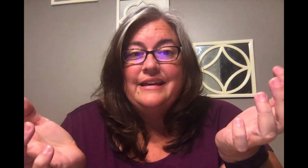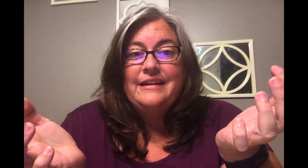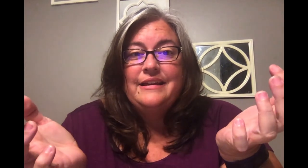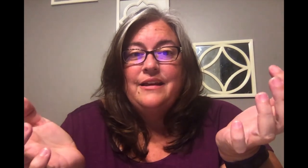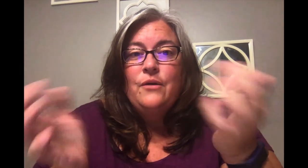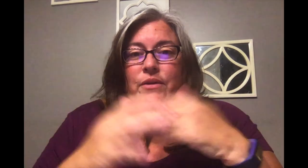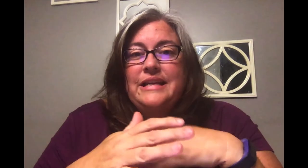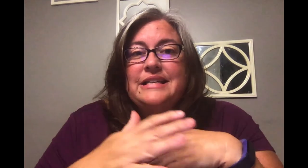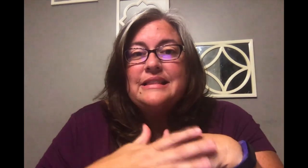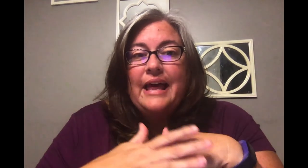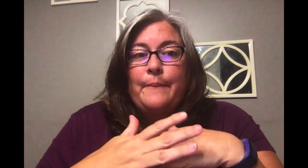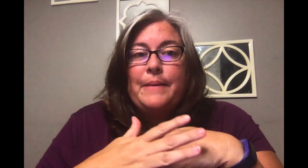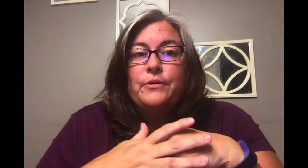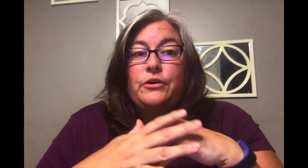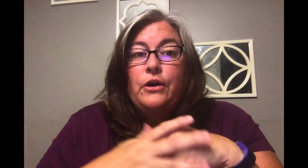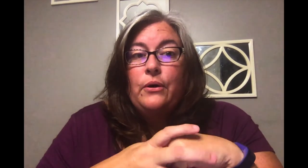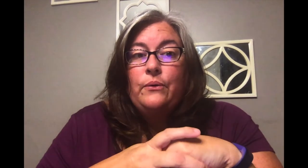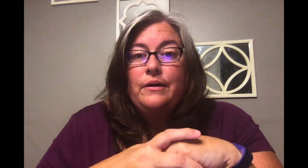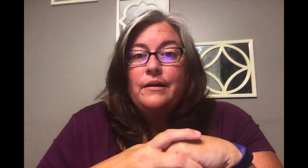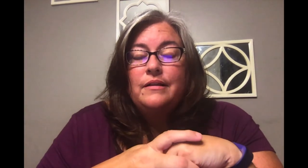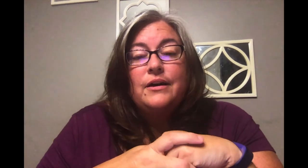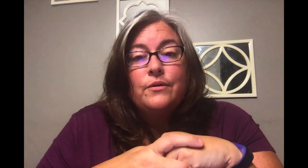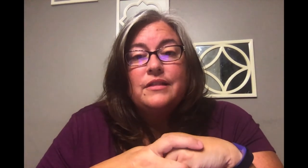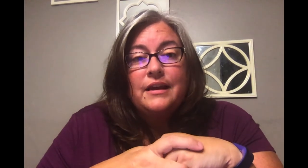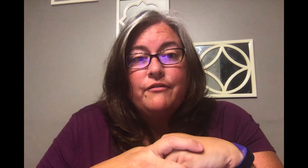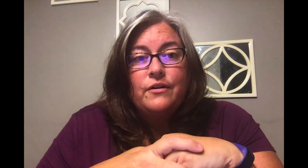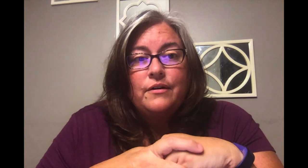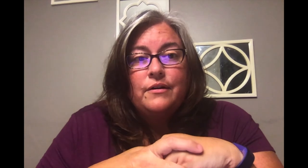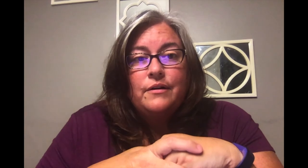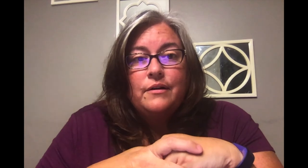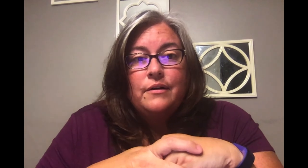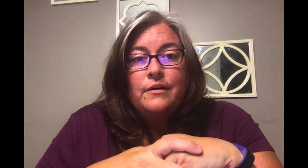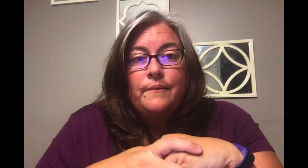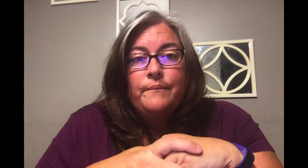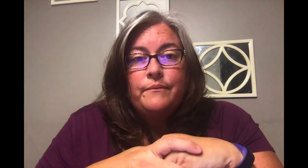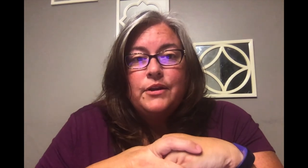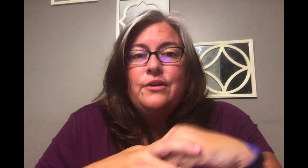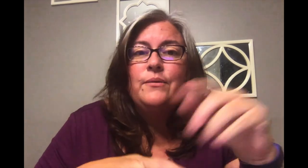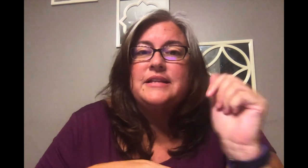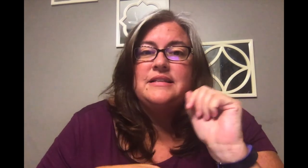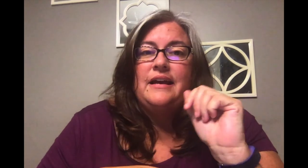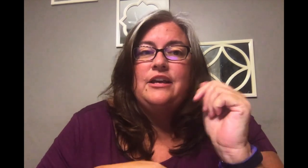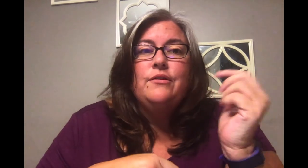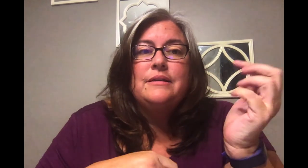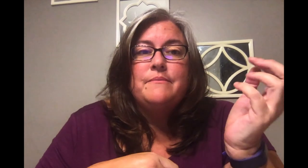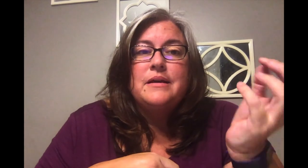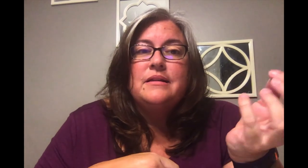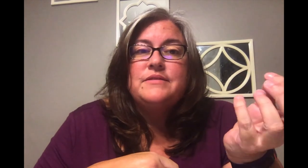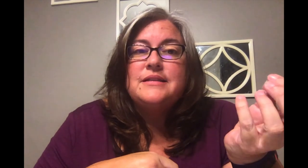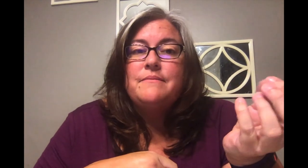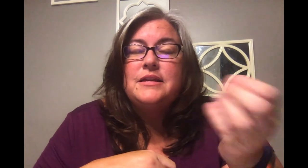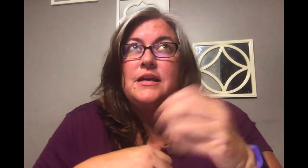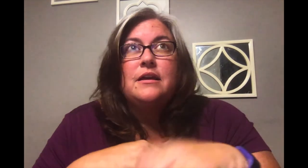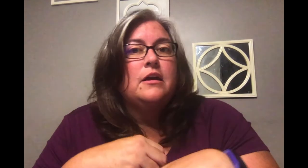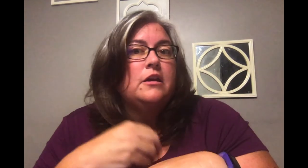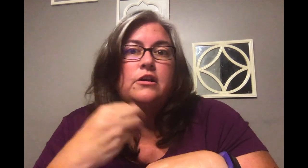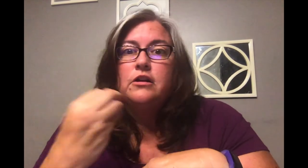We need to let people Know That we're thankful You know what it's like You're in the middle Of something You're